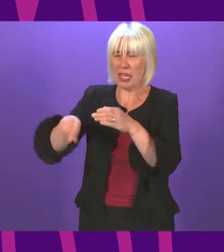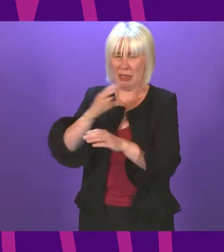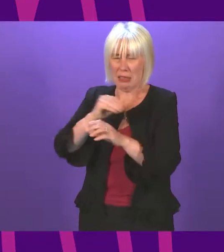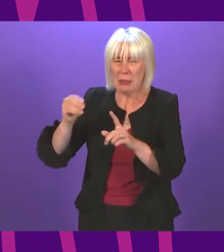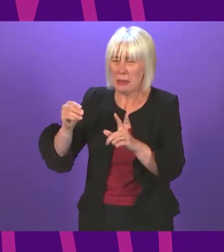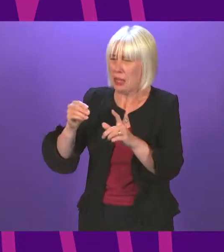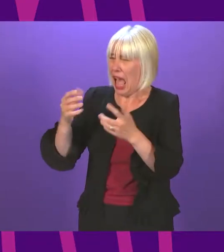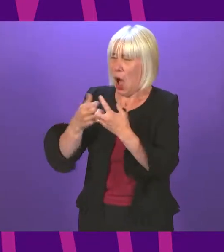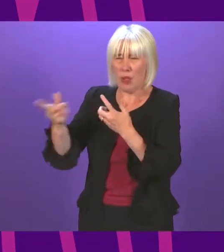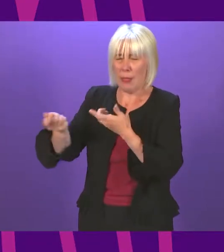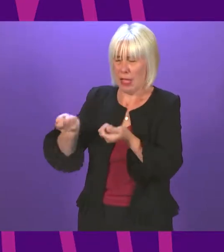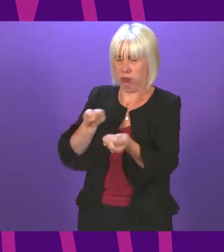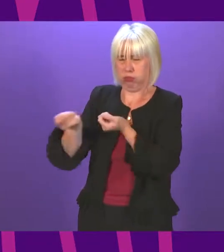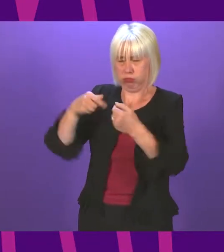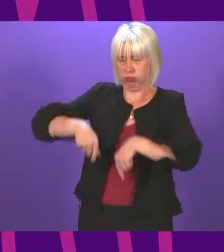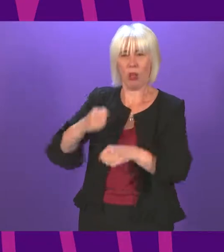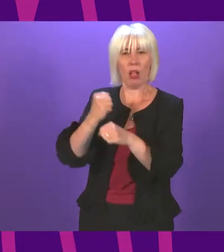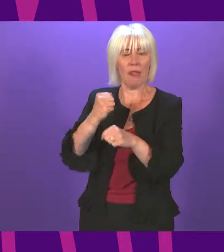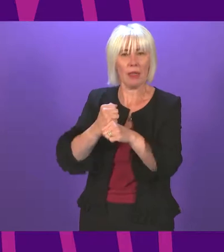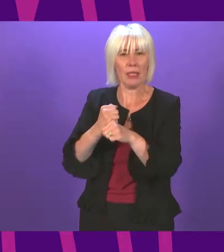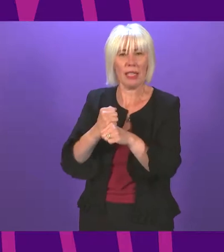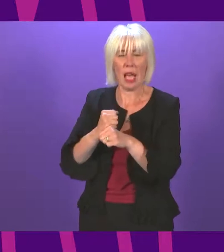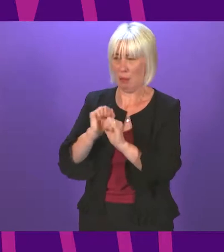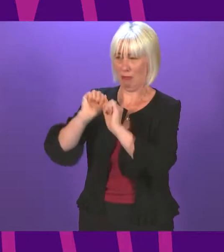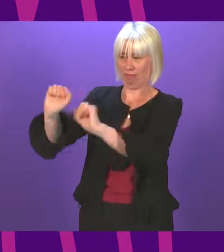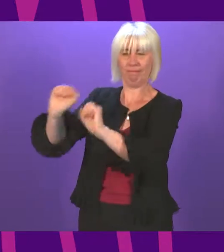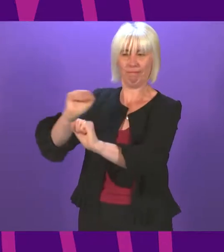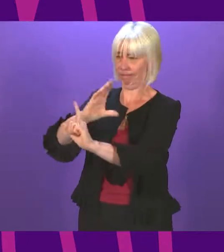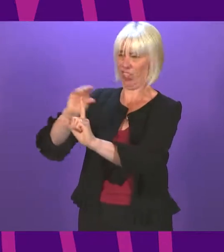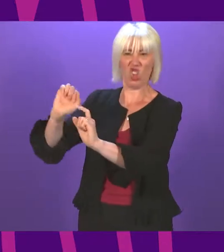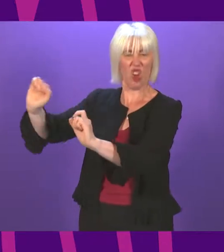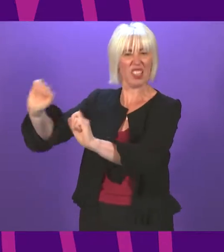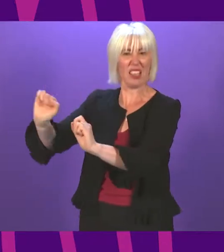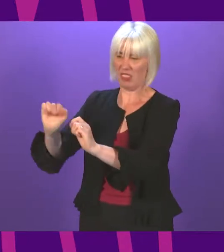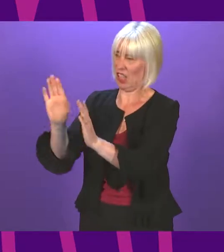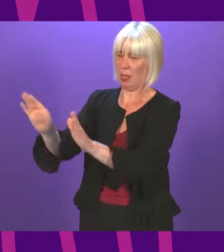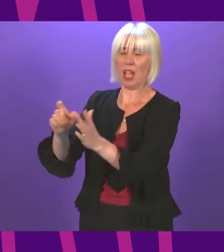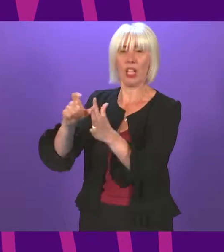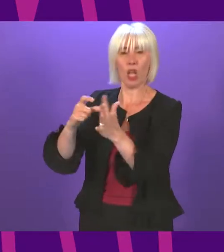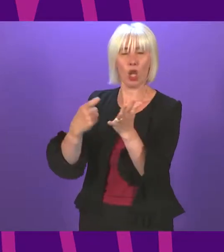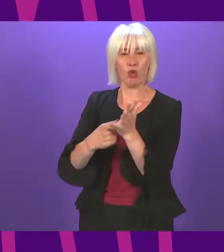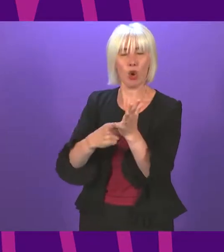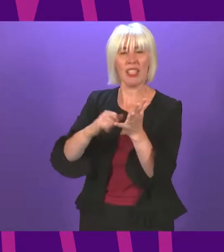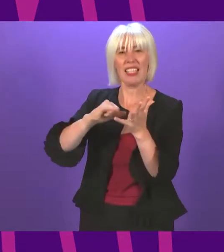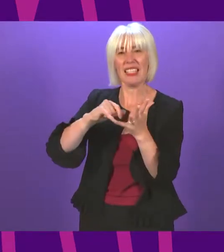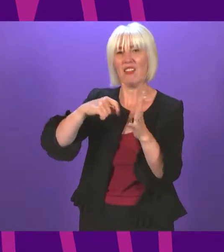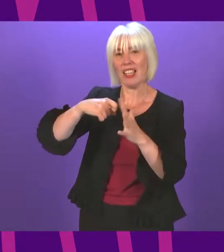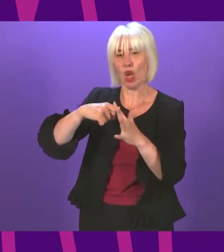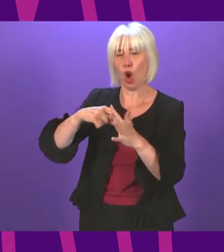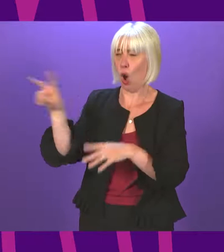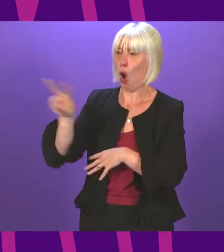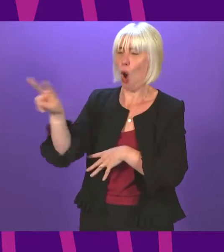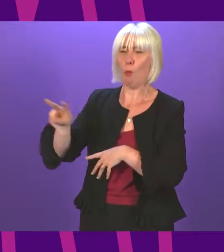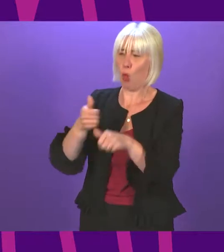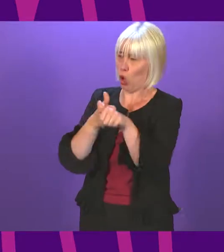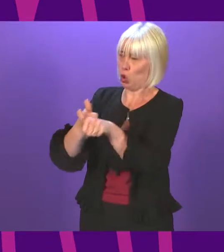sway over a government. And they're sitting on the Conservatives' front bench today. Douglas Ross and Stephen Kerber are enthusiastic supporters